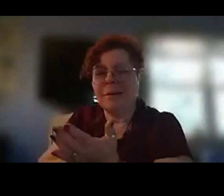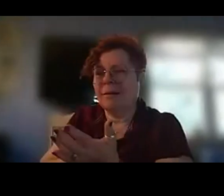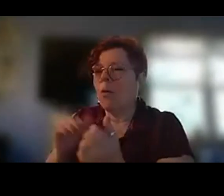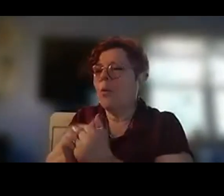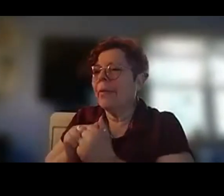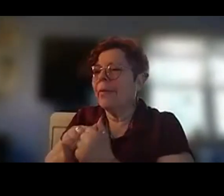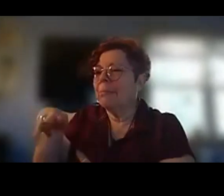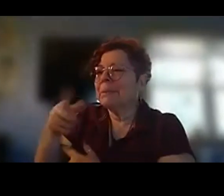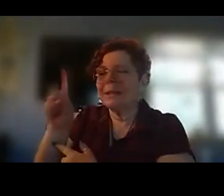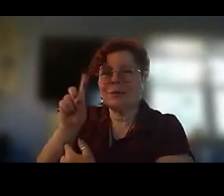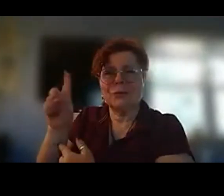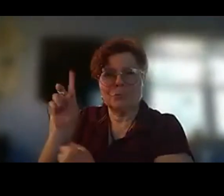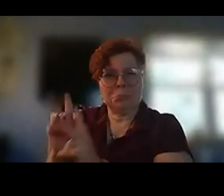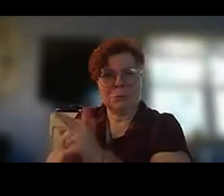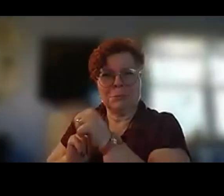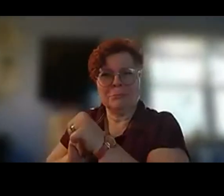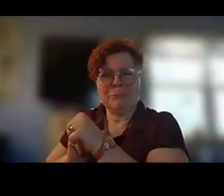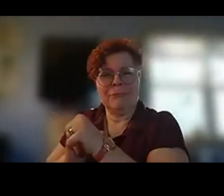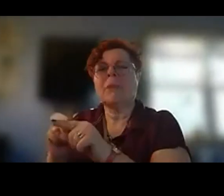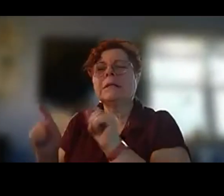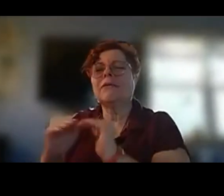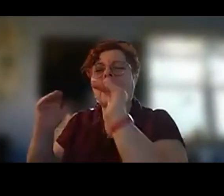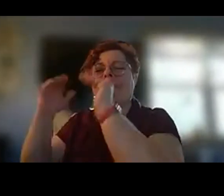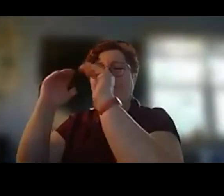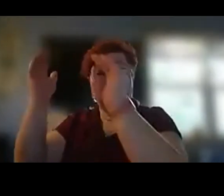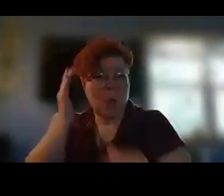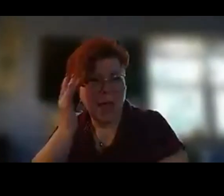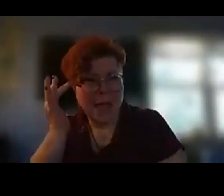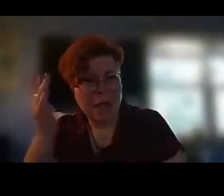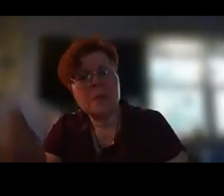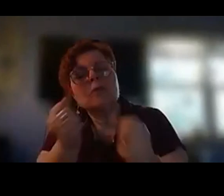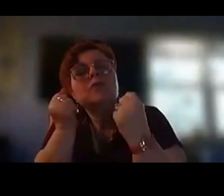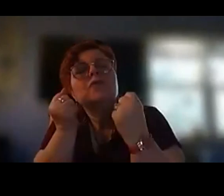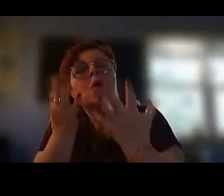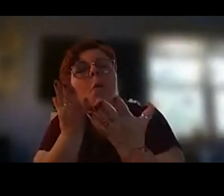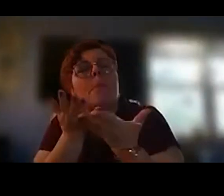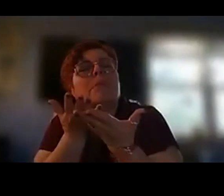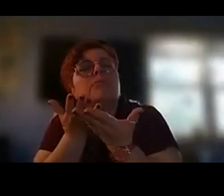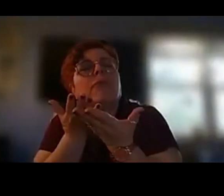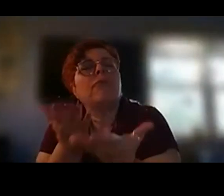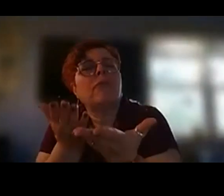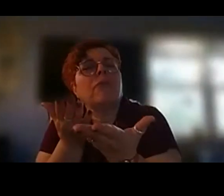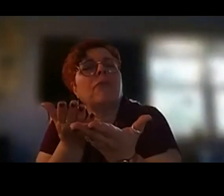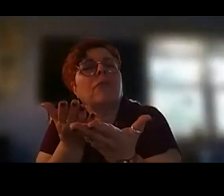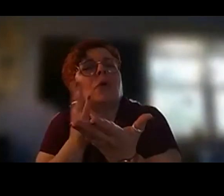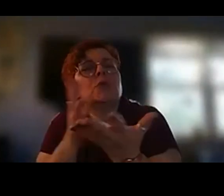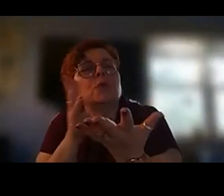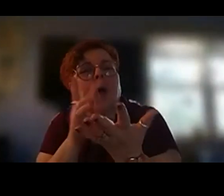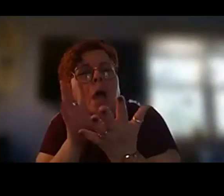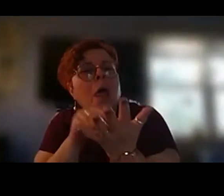galleries at a different level because there is so much there to flesh out and so that's